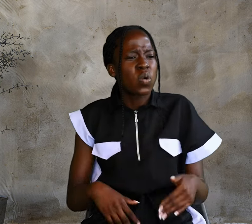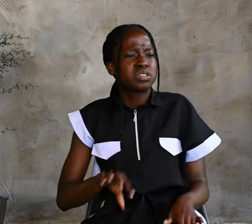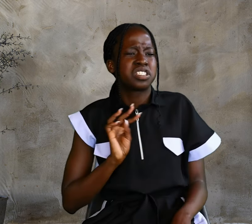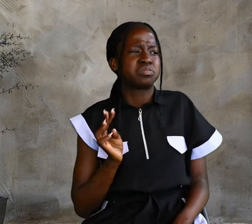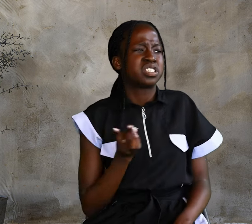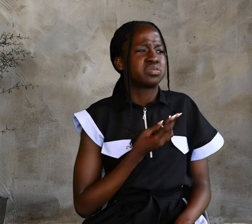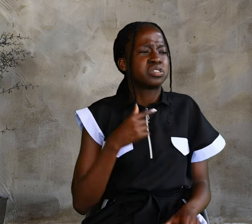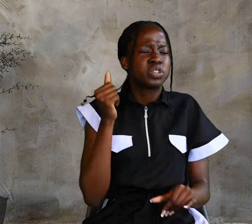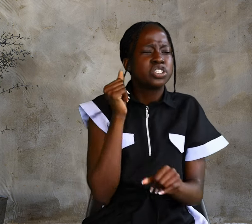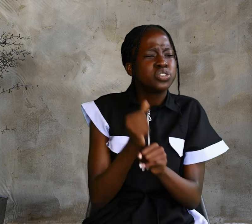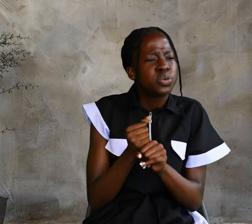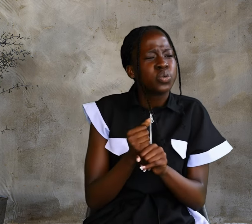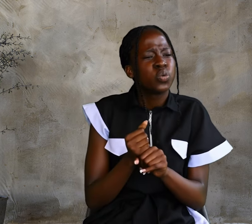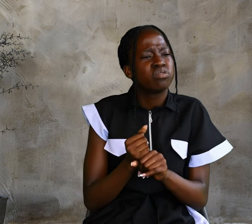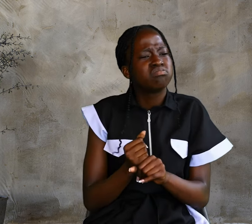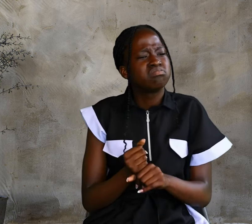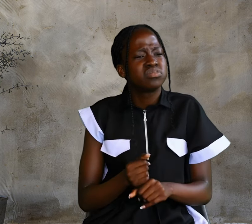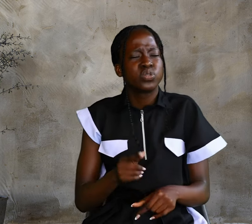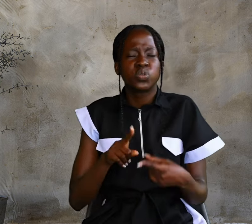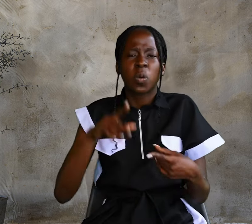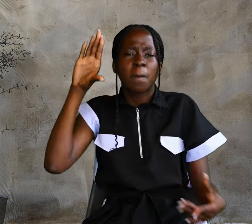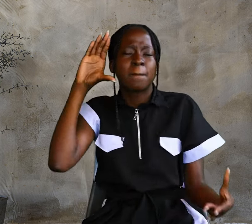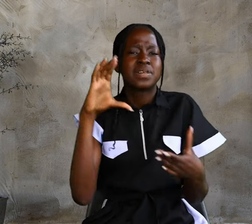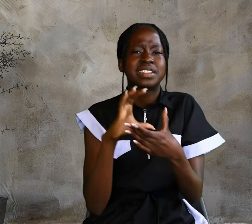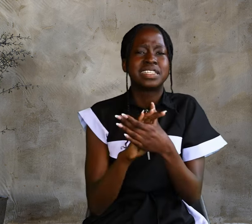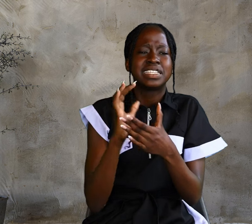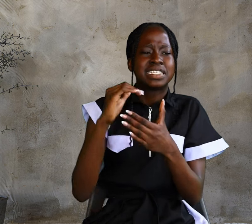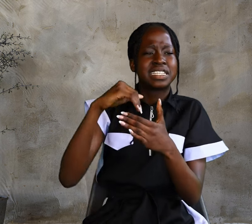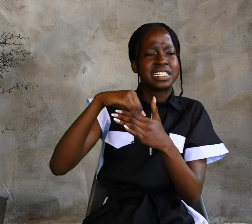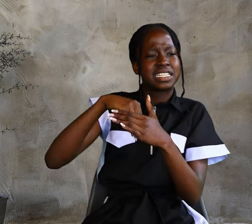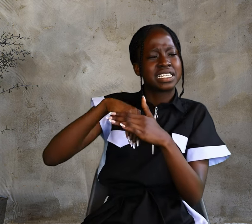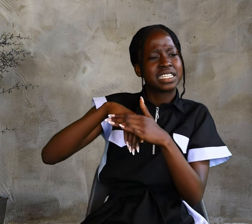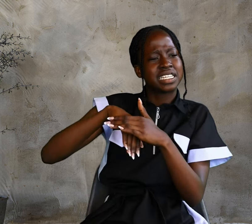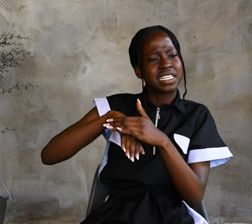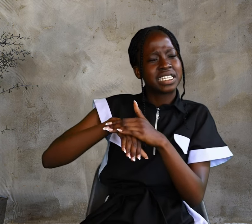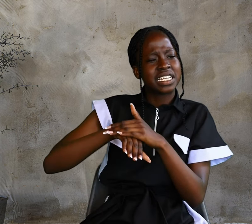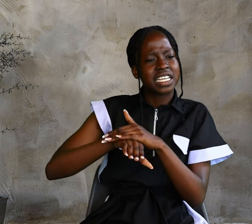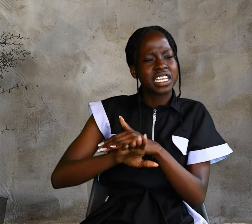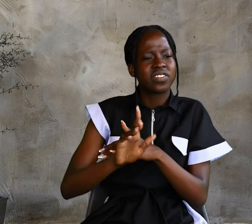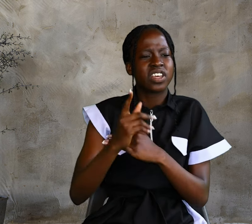What must we do to the works God requires?